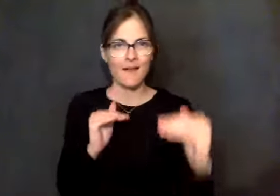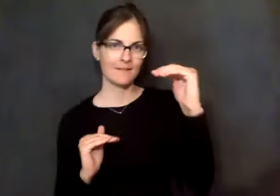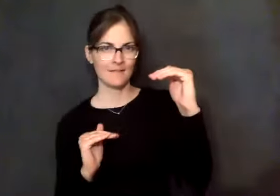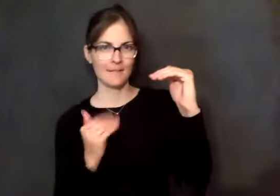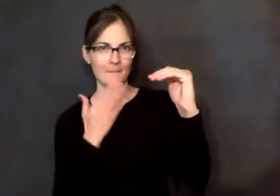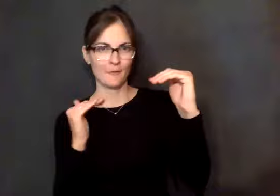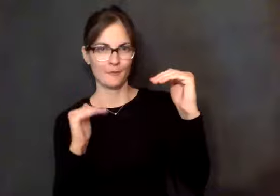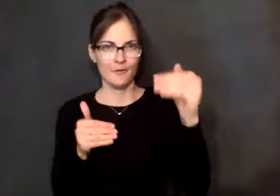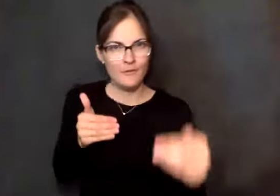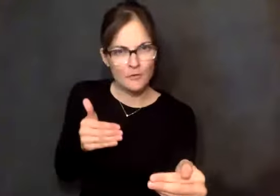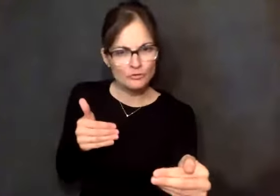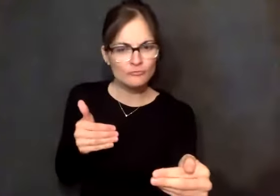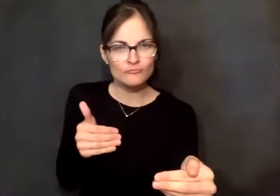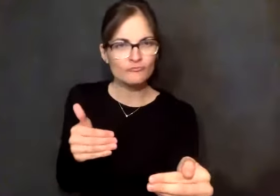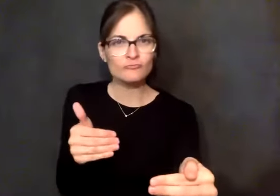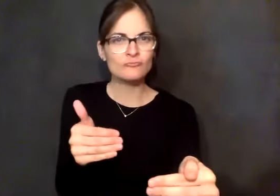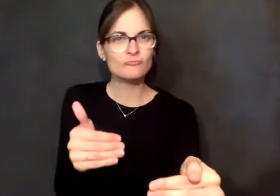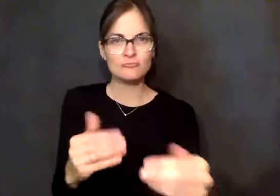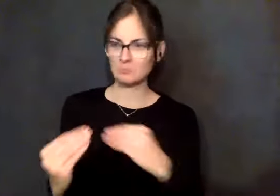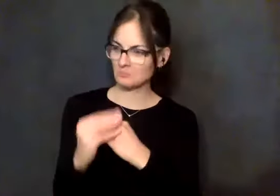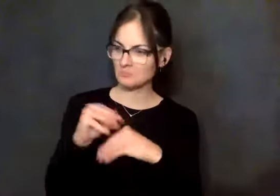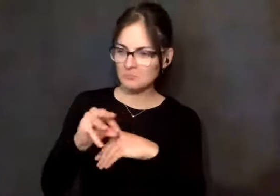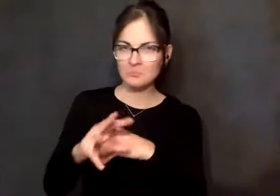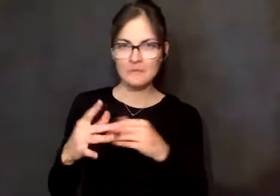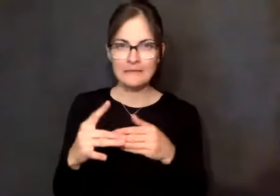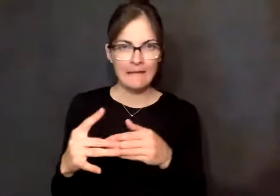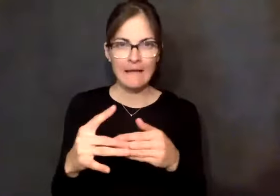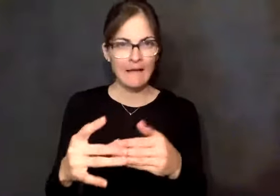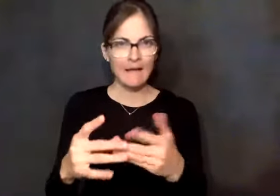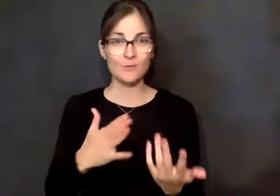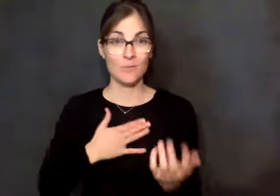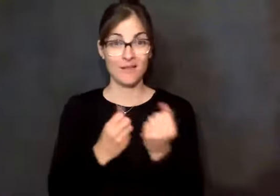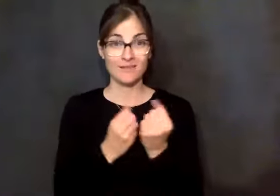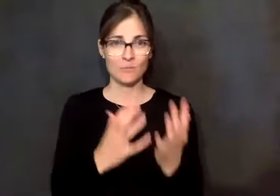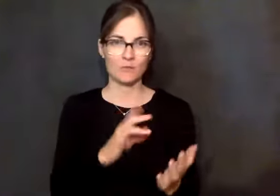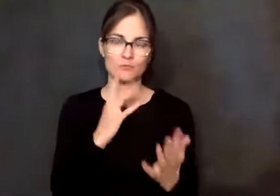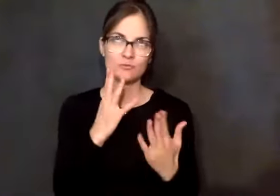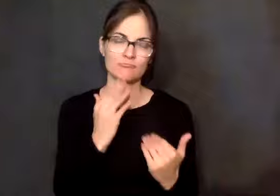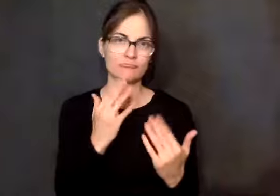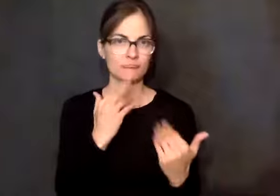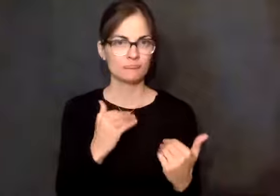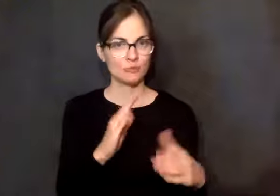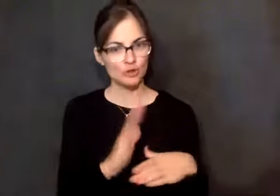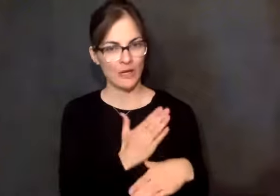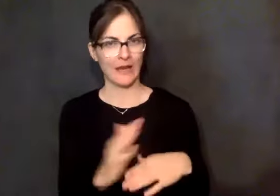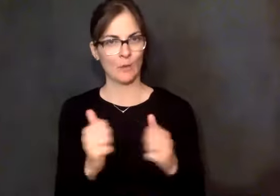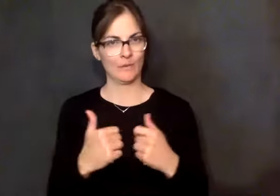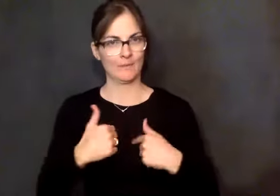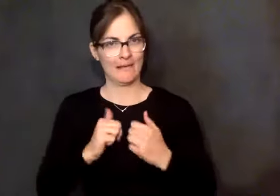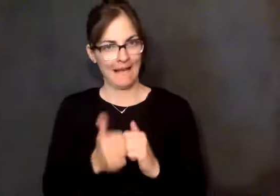sponsor has been unendingly free and, and I'm generous with sharing with me how she, how